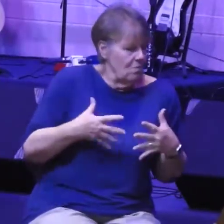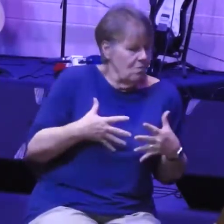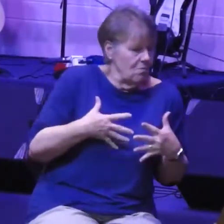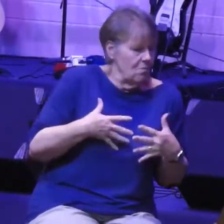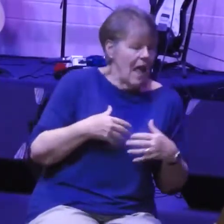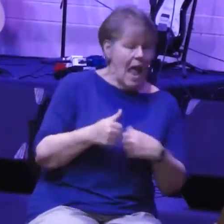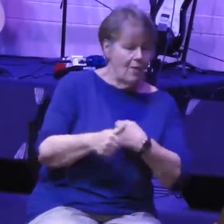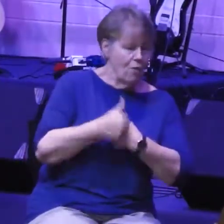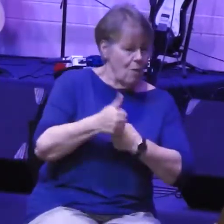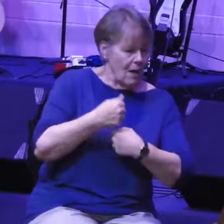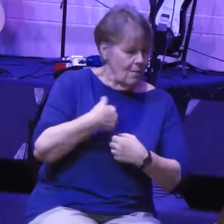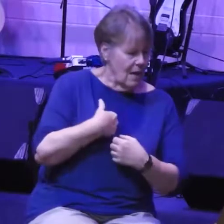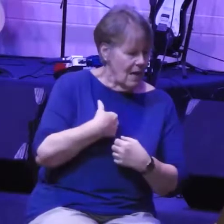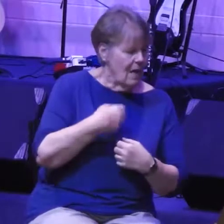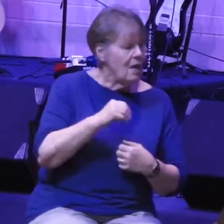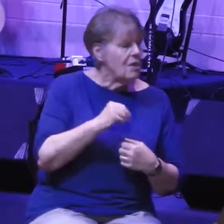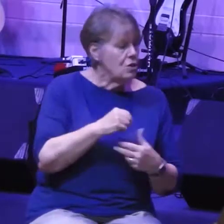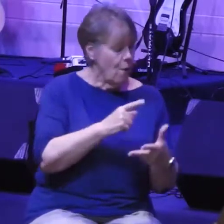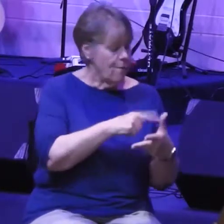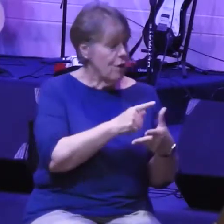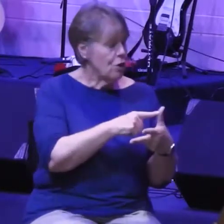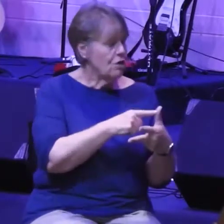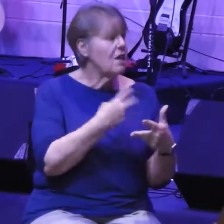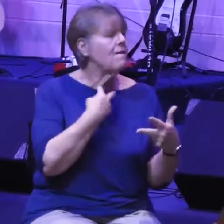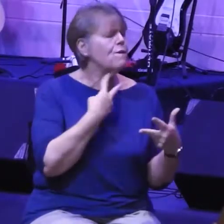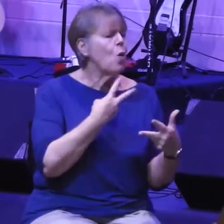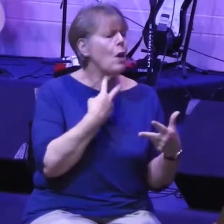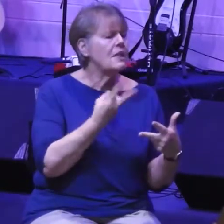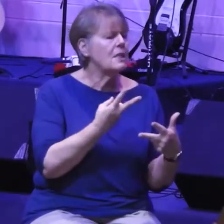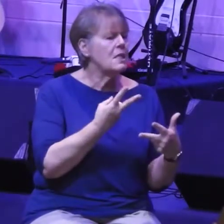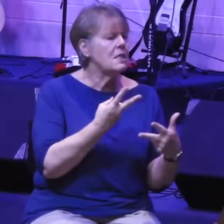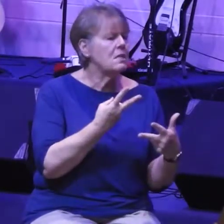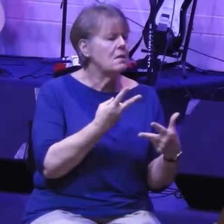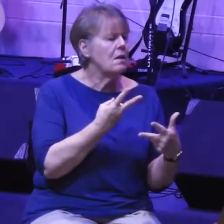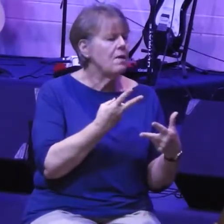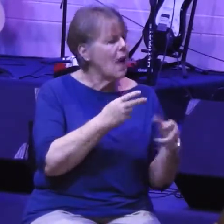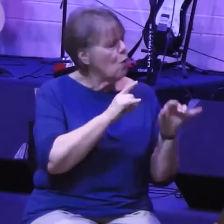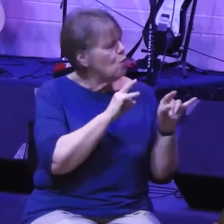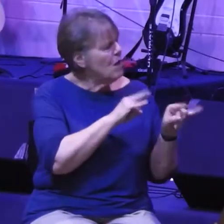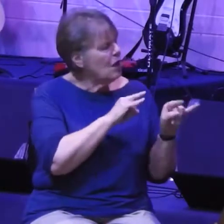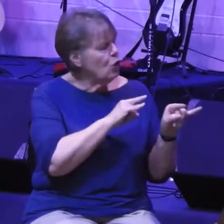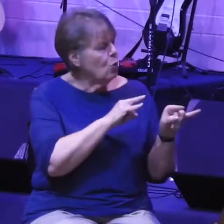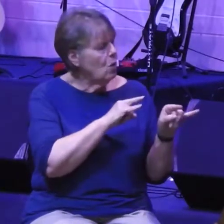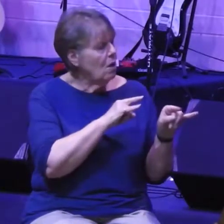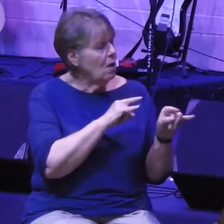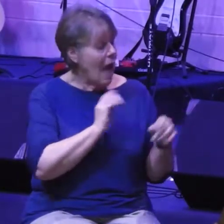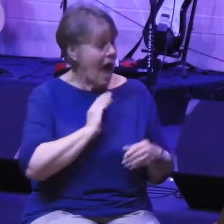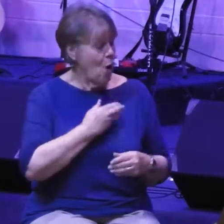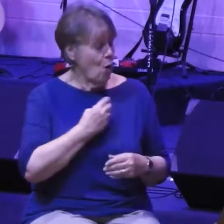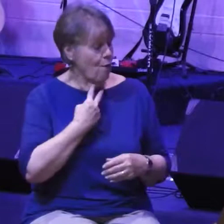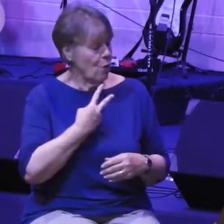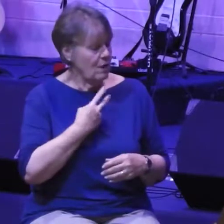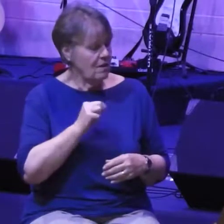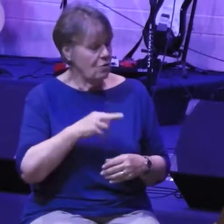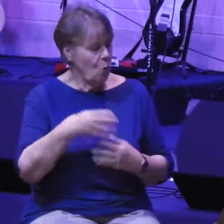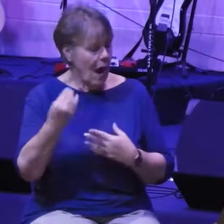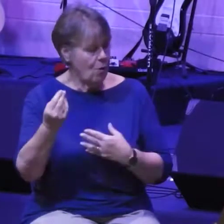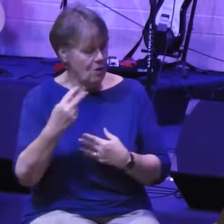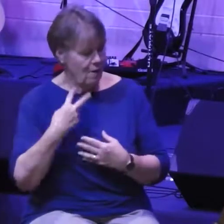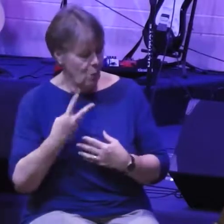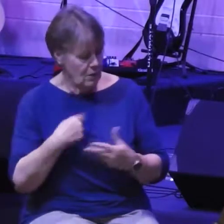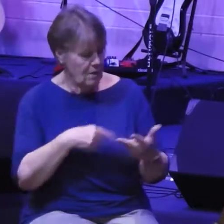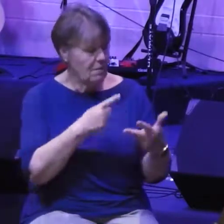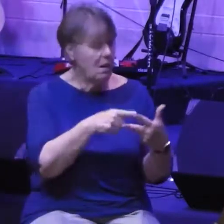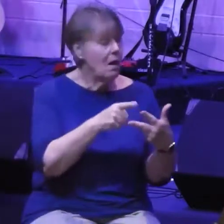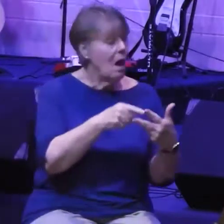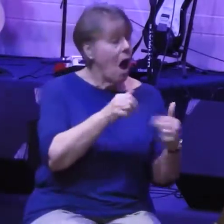was the voices that ridicule the plan, whether voices from the outside or sometimes voices from the inside. Opposition number two